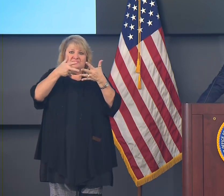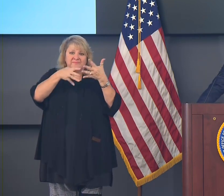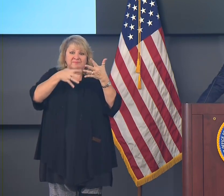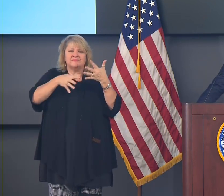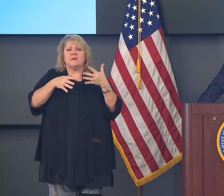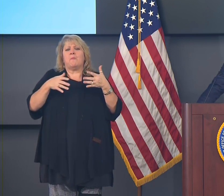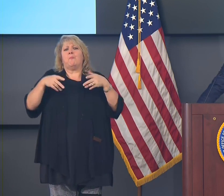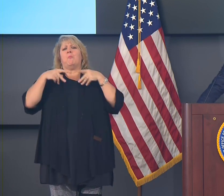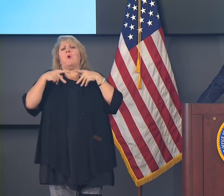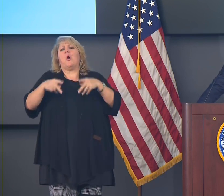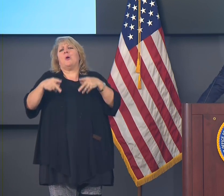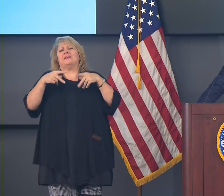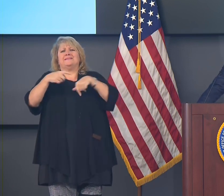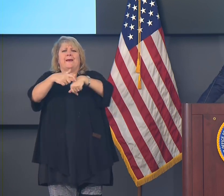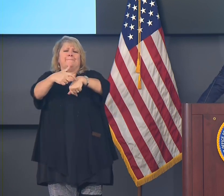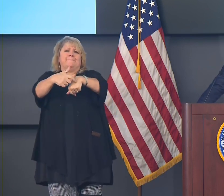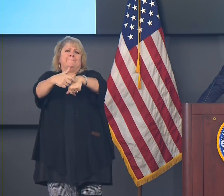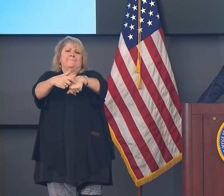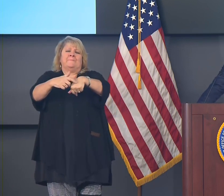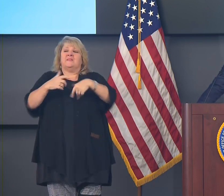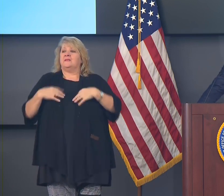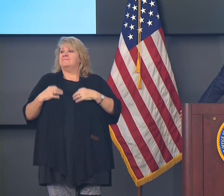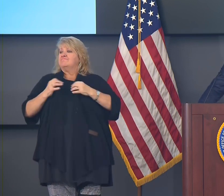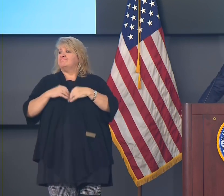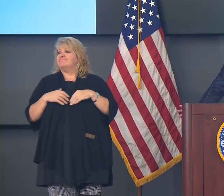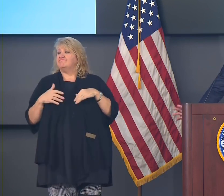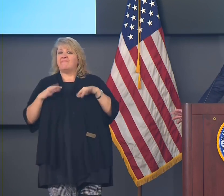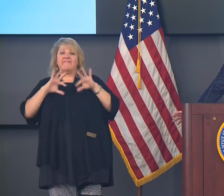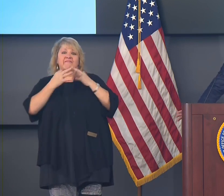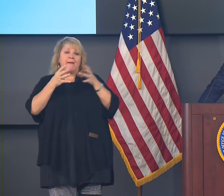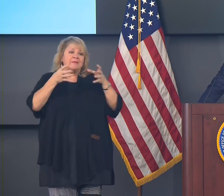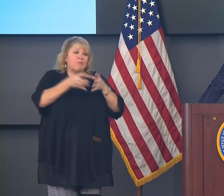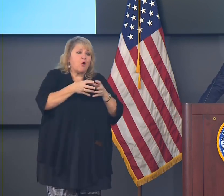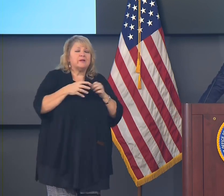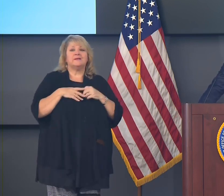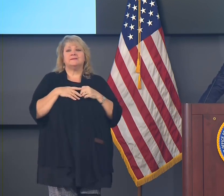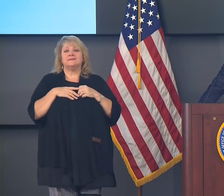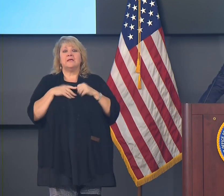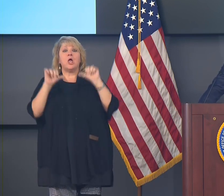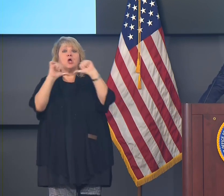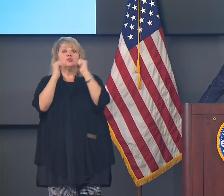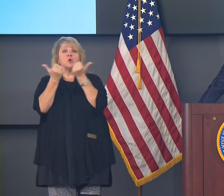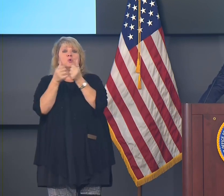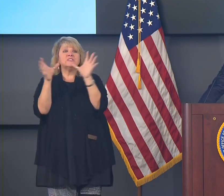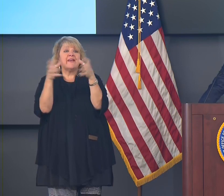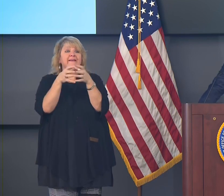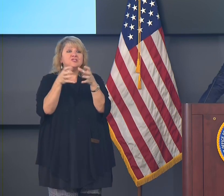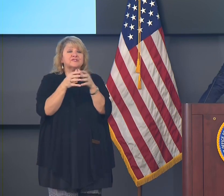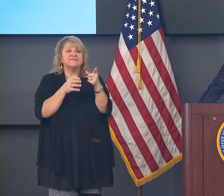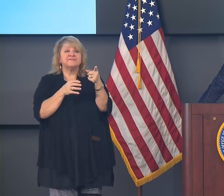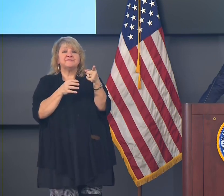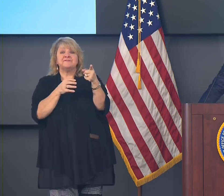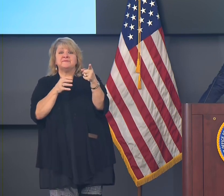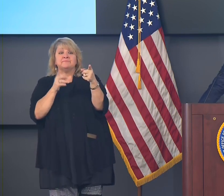block parties, family parties, parties of different associations and so forth.